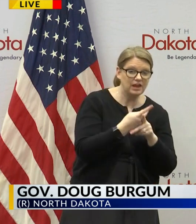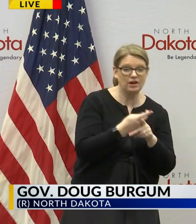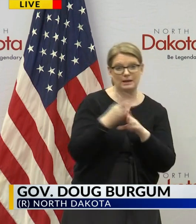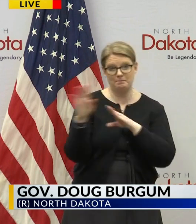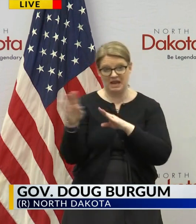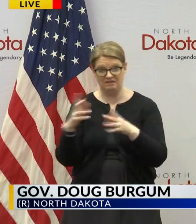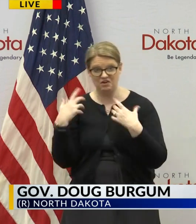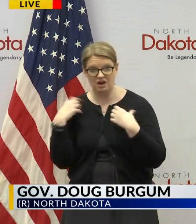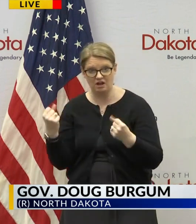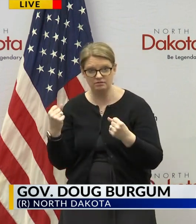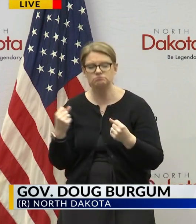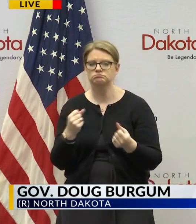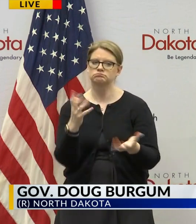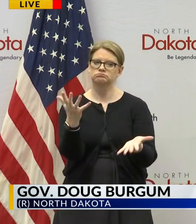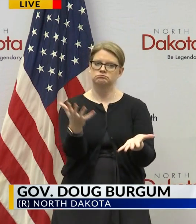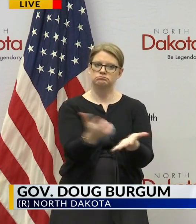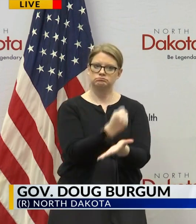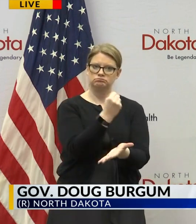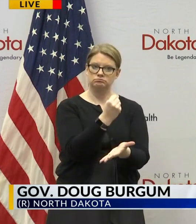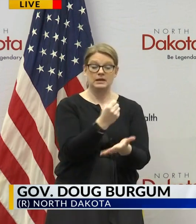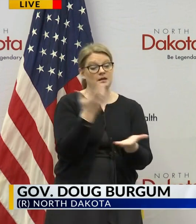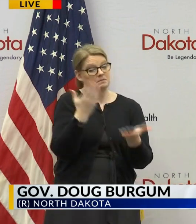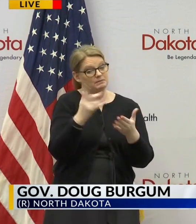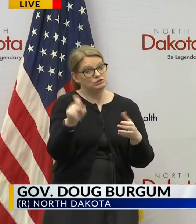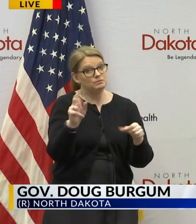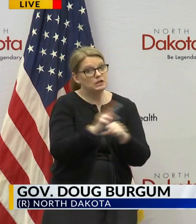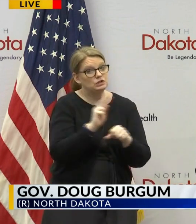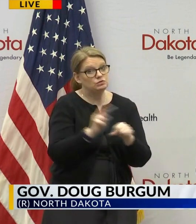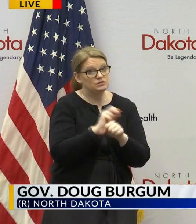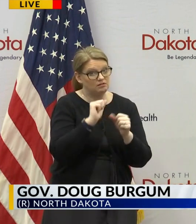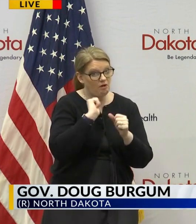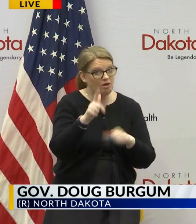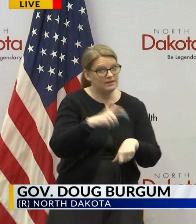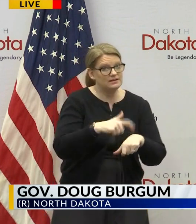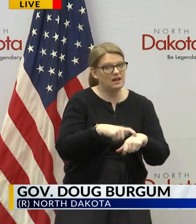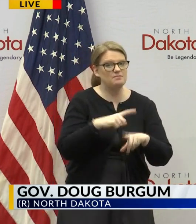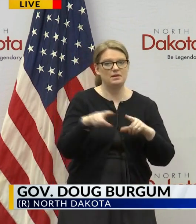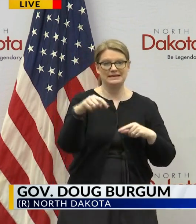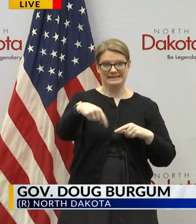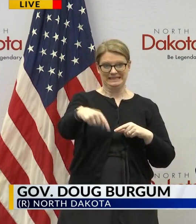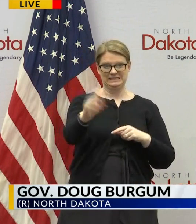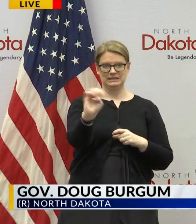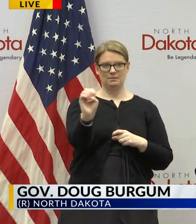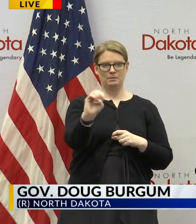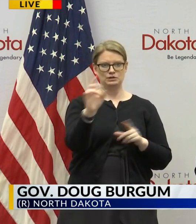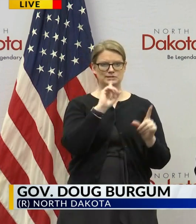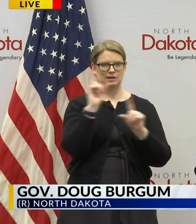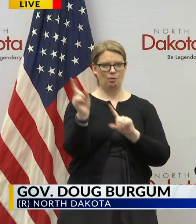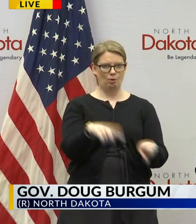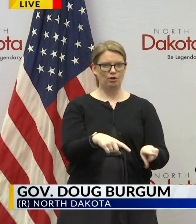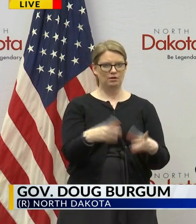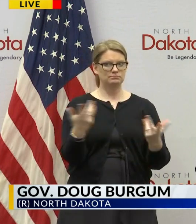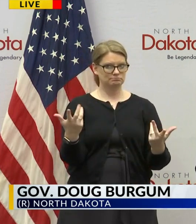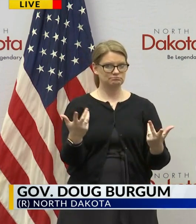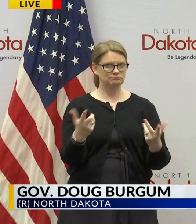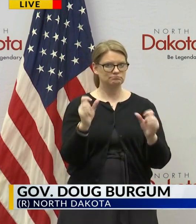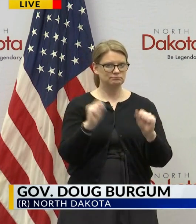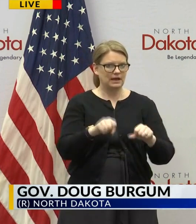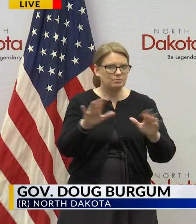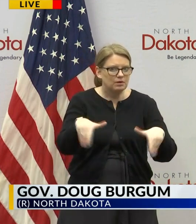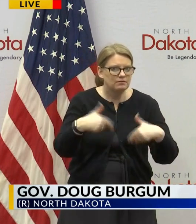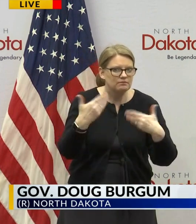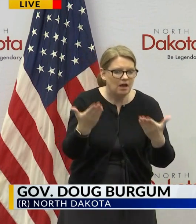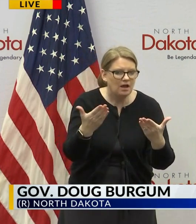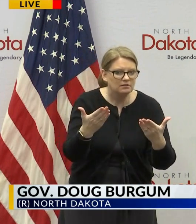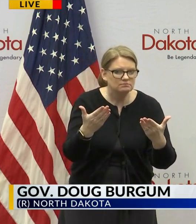should use it perhaps we should be using it all the time but with this emergency order it's going to speed up our ability to to deliver our